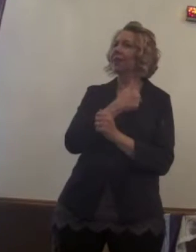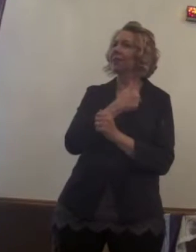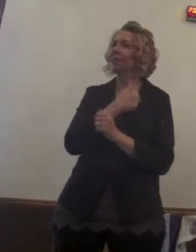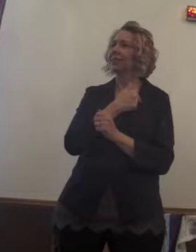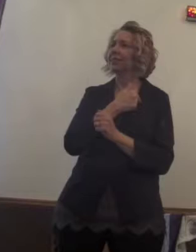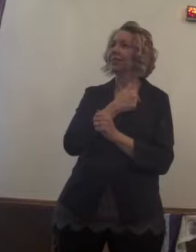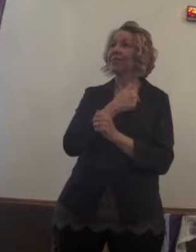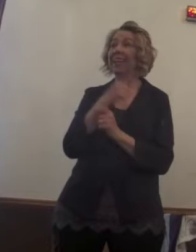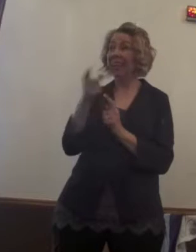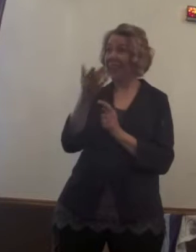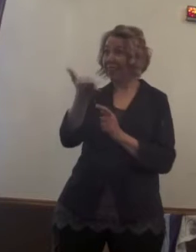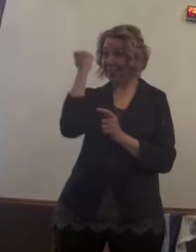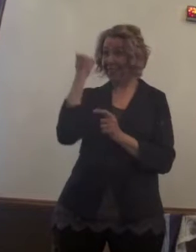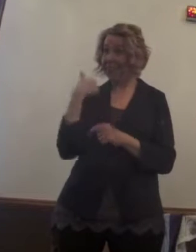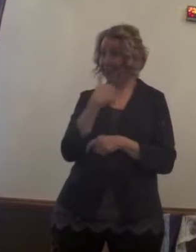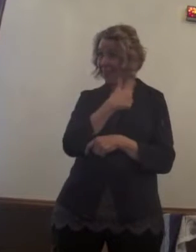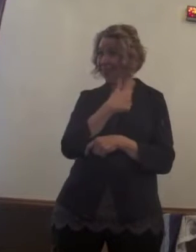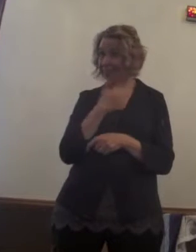names.